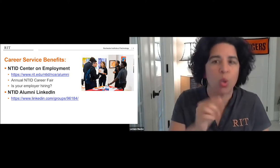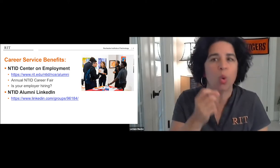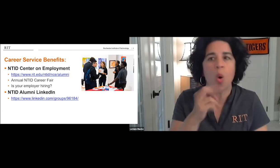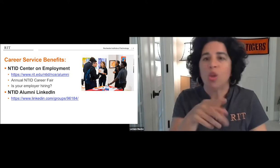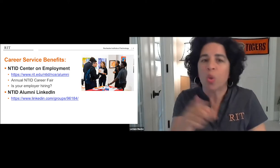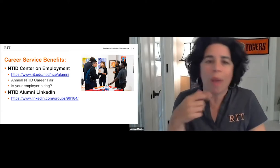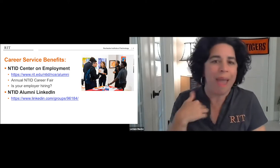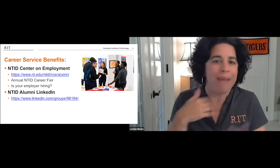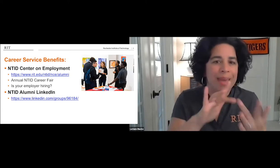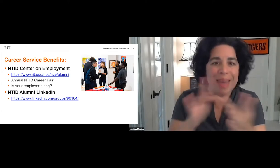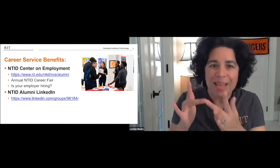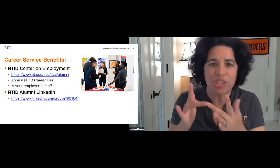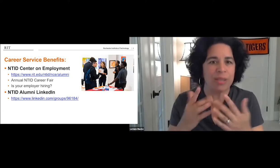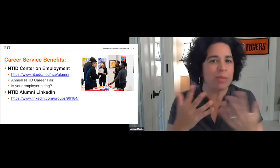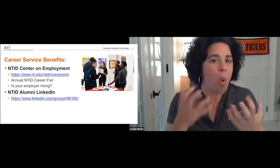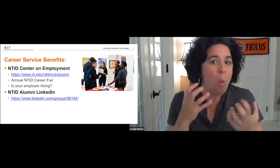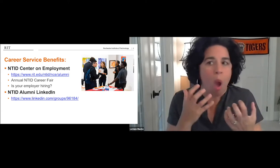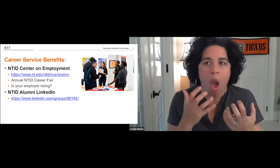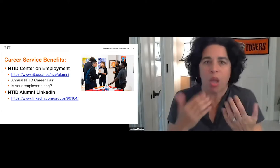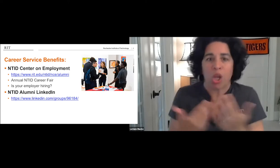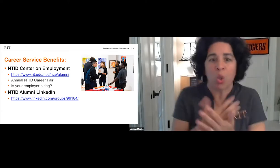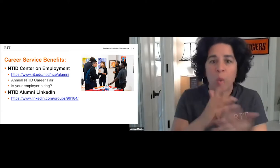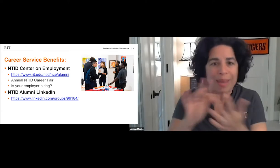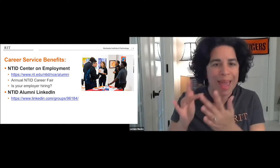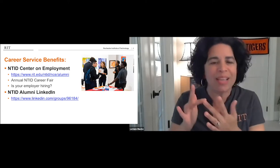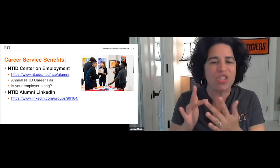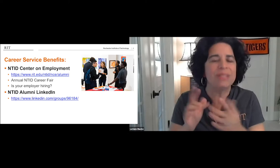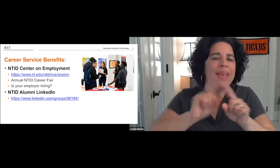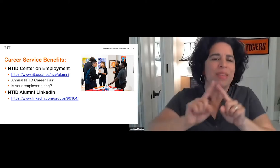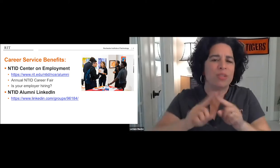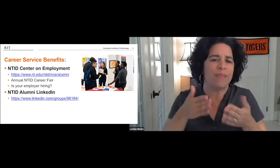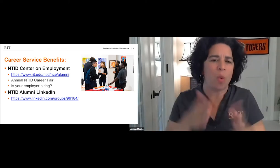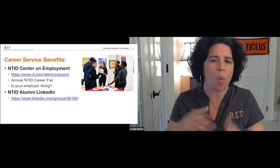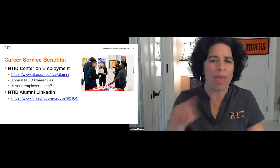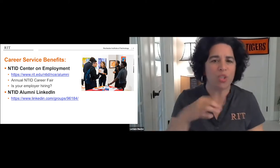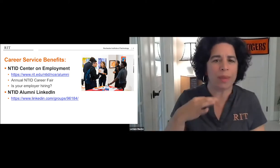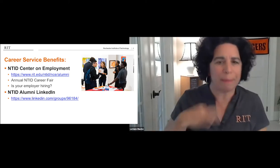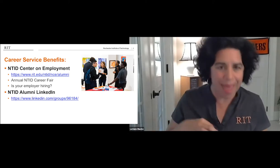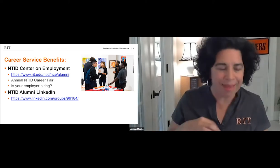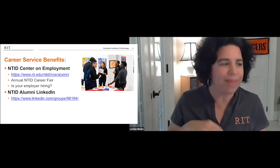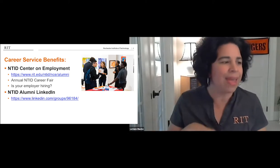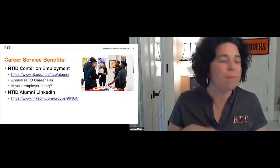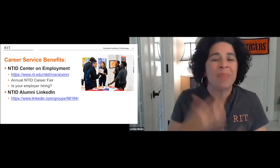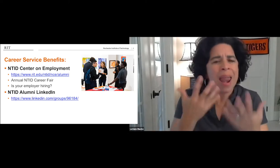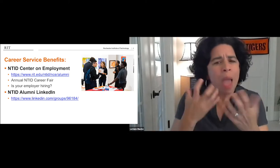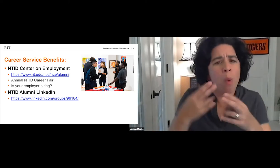working or you're in between jobs or you have a connection, maybe you want a new connection and a new network,